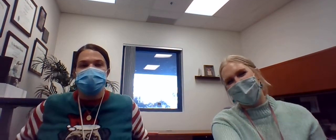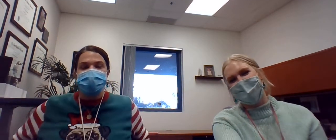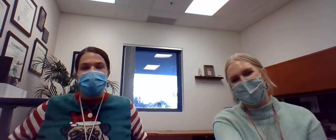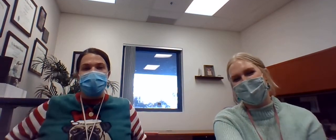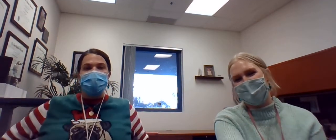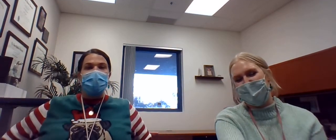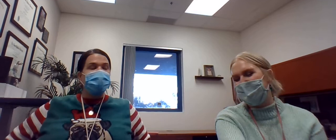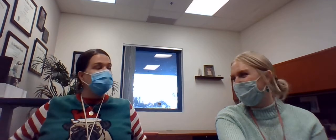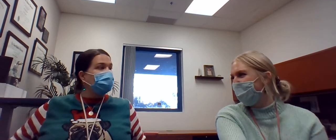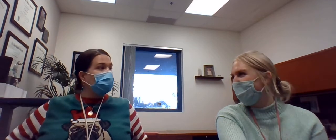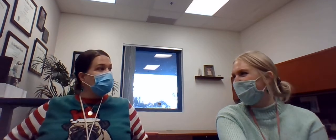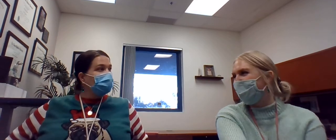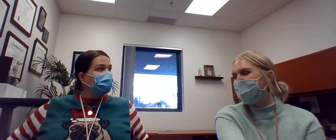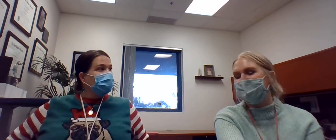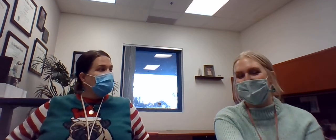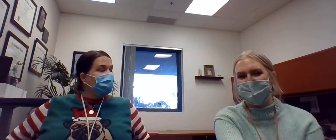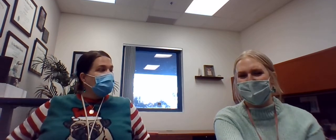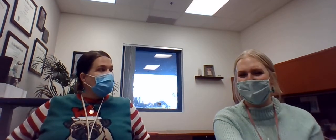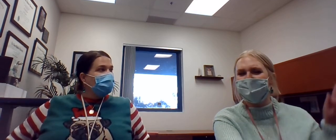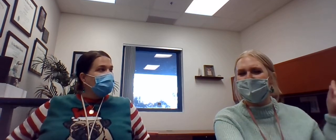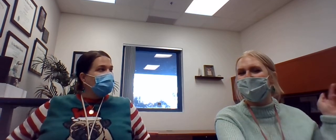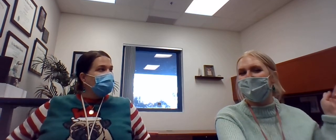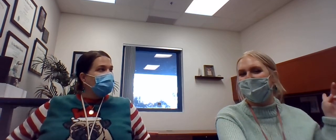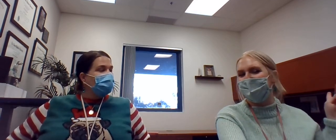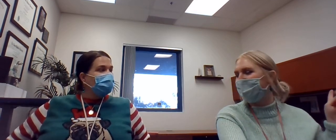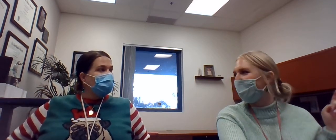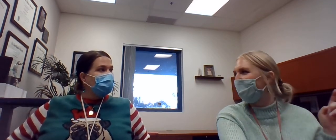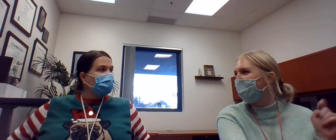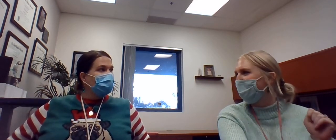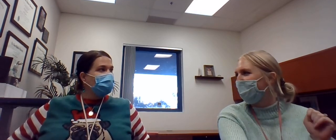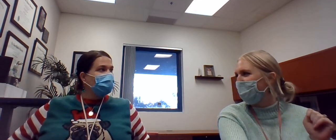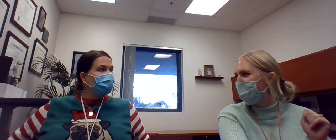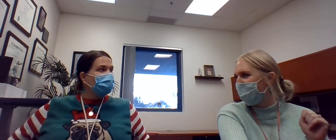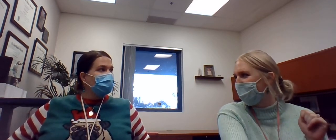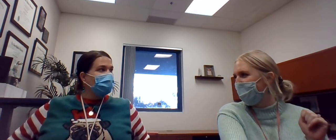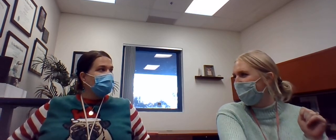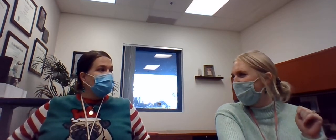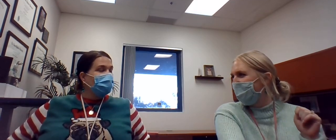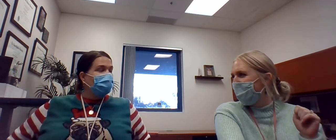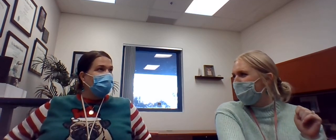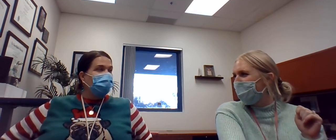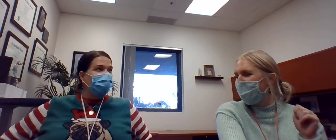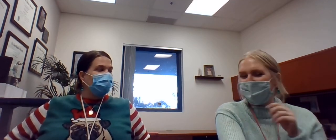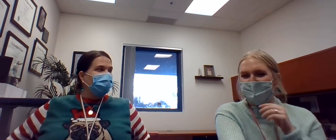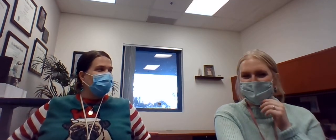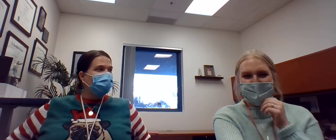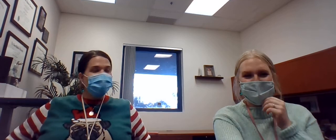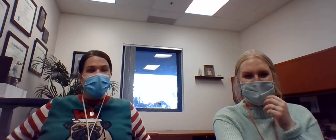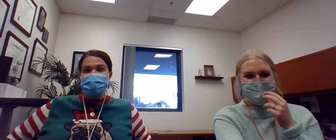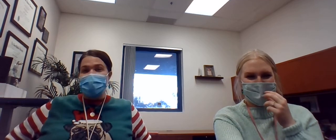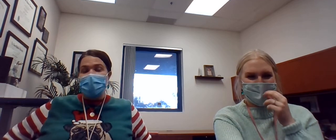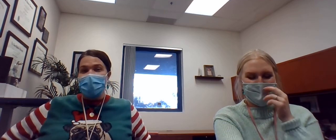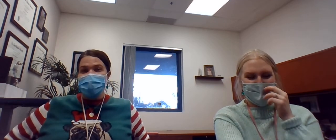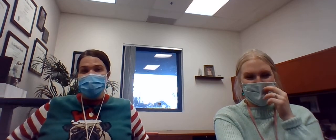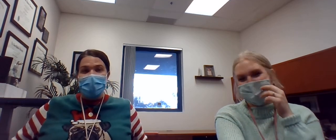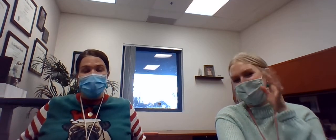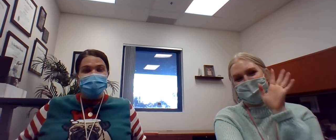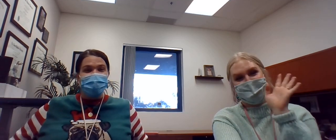much joy, honestly. I know, you love them. Doesn't Miss Danielle in the front office like them, too? I feel like I've heard you talk about Who doesn't? I just, honestly,